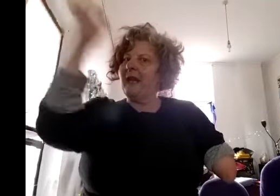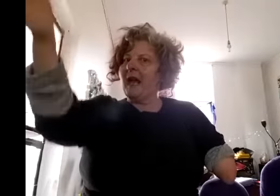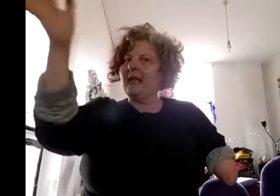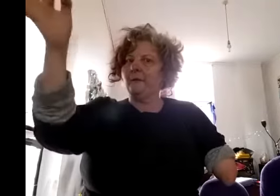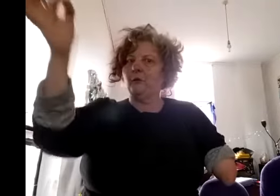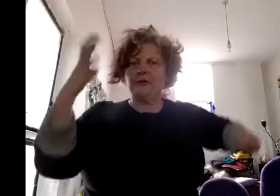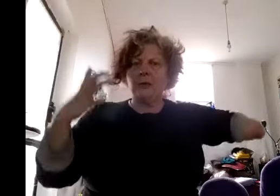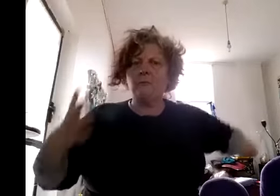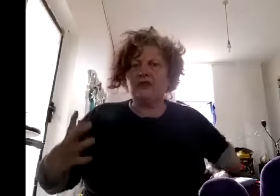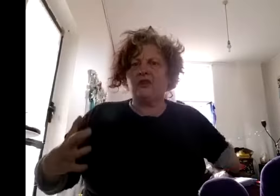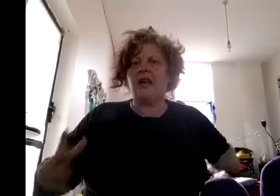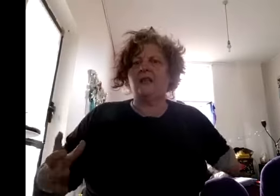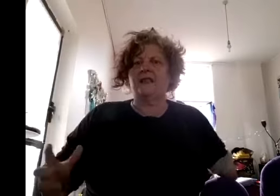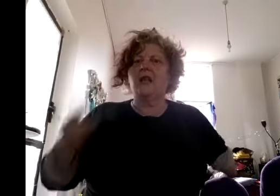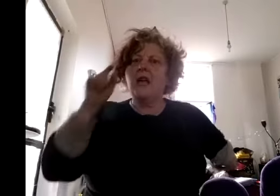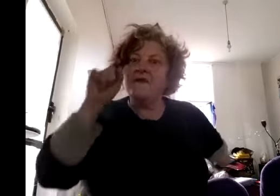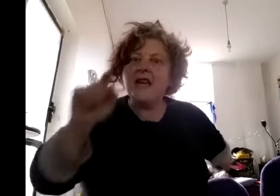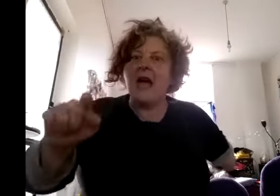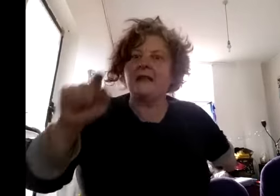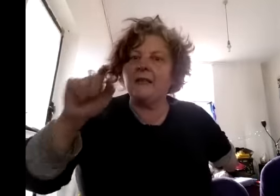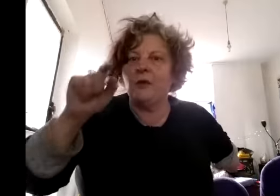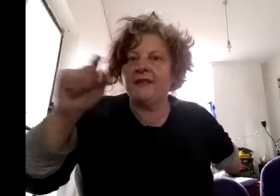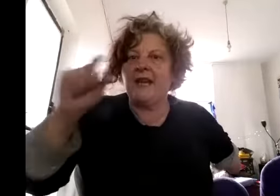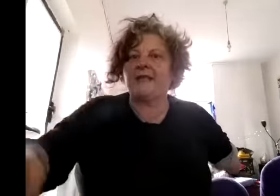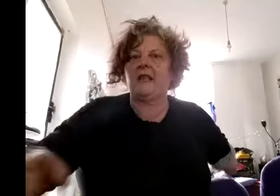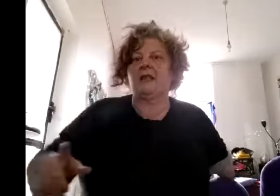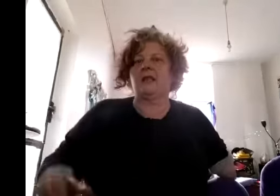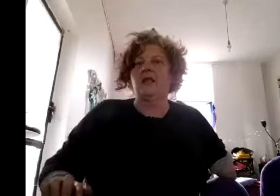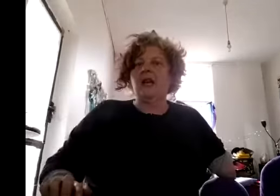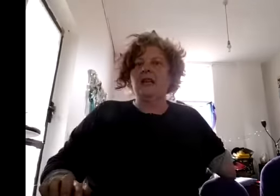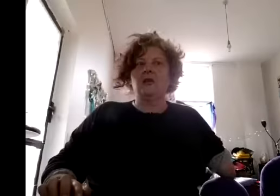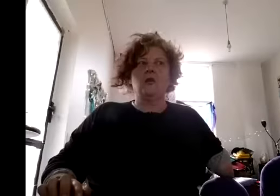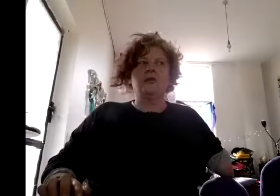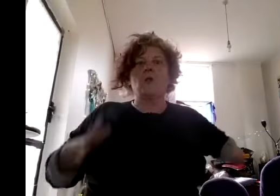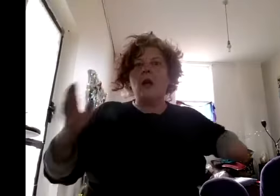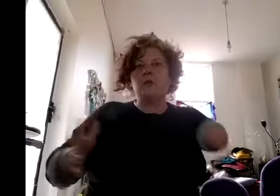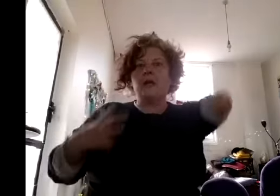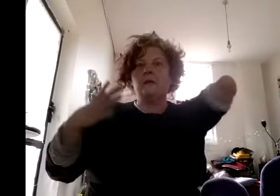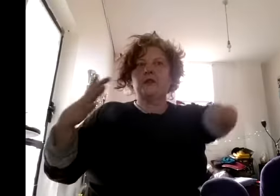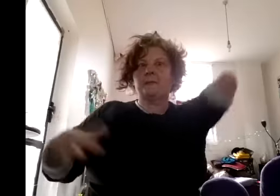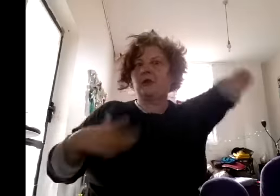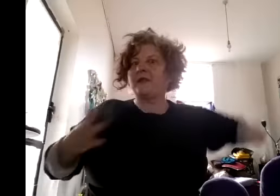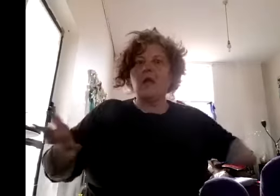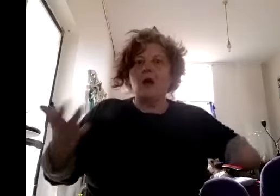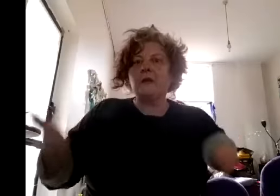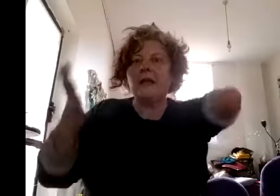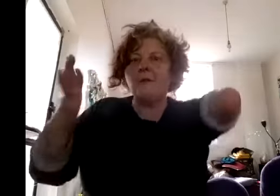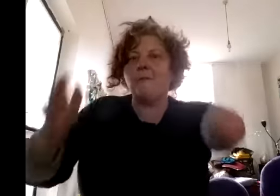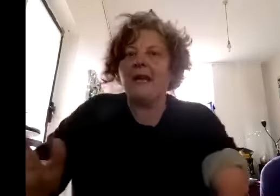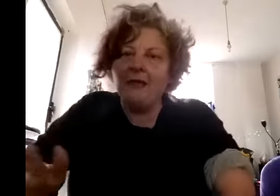hateful like to be a bitch character that is what takes guts and so i'm kind of just because i feel like i'm a baby in